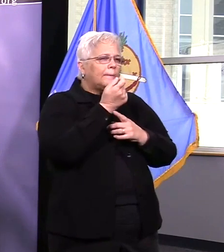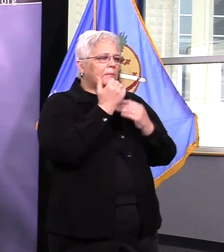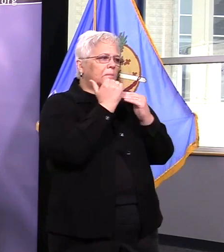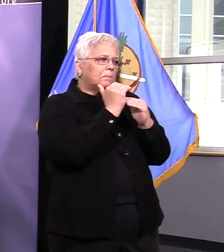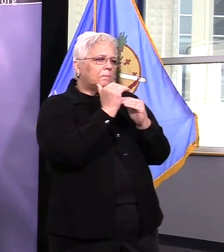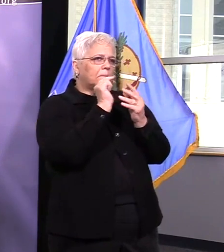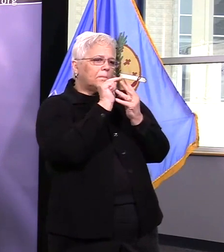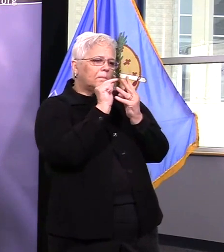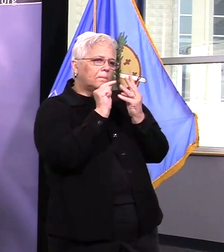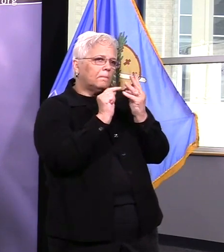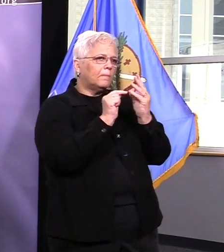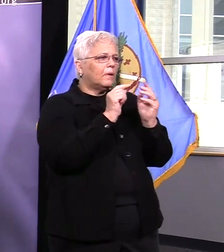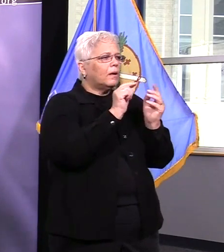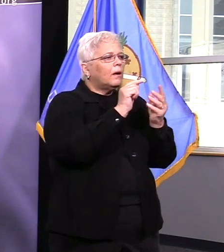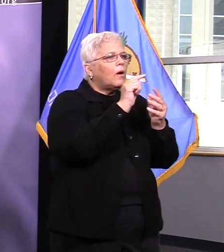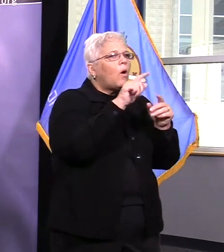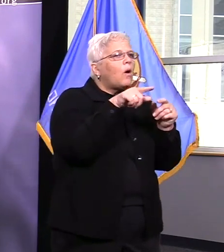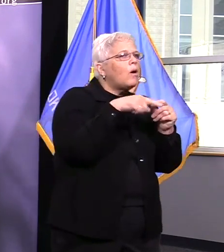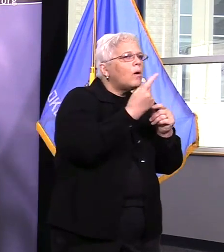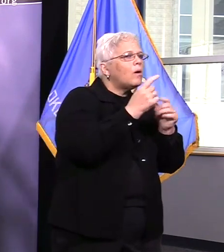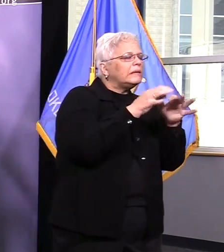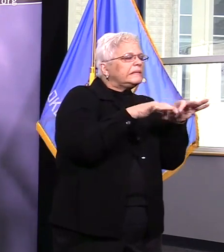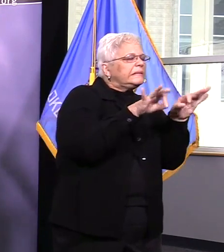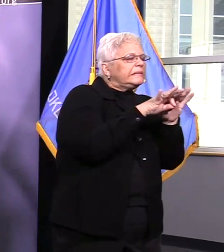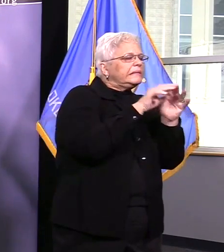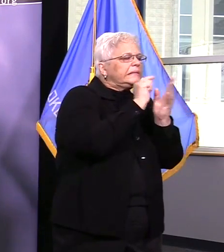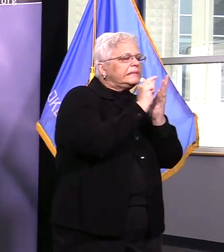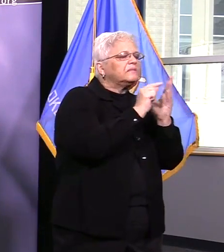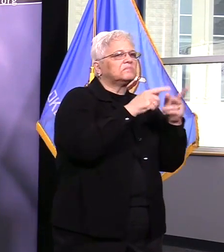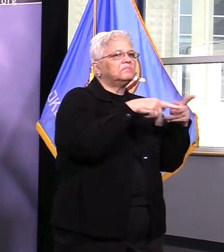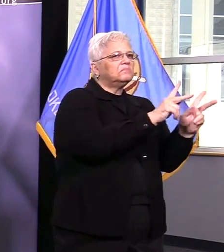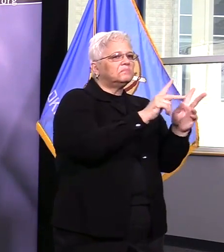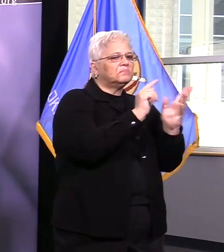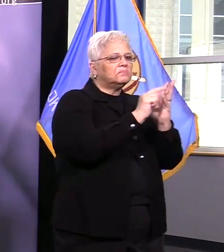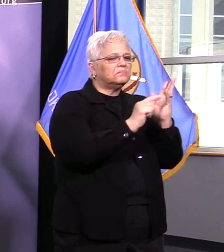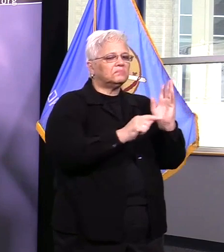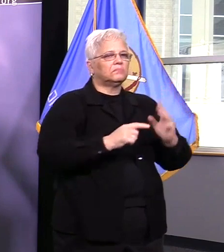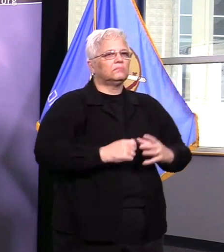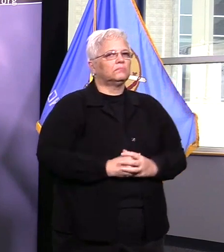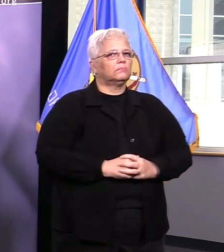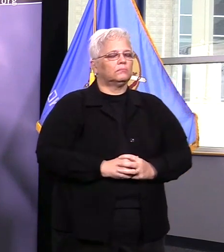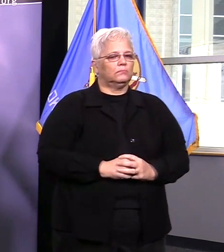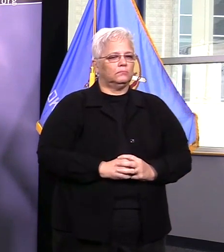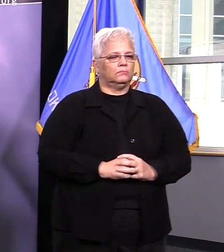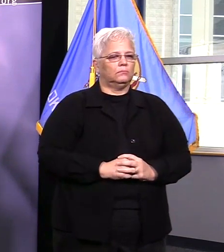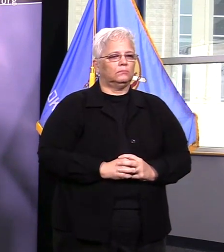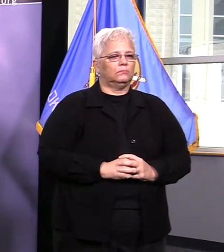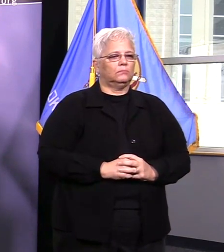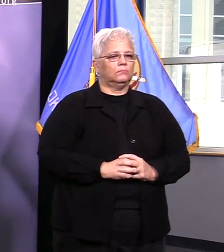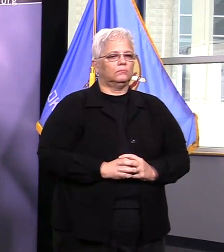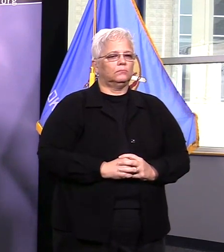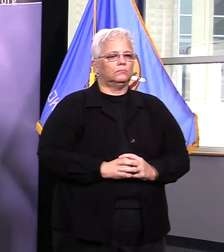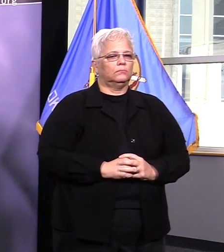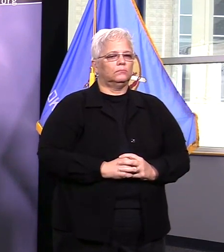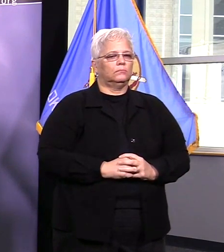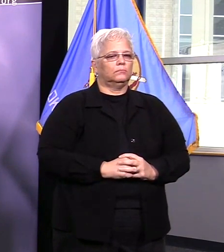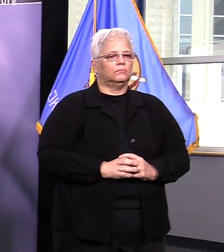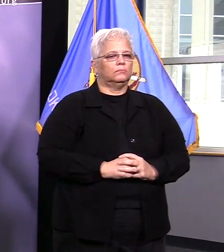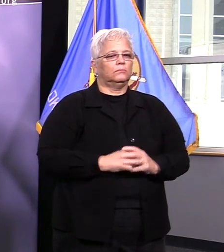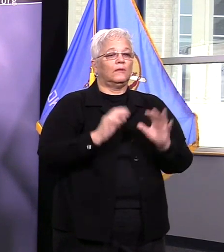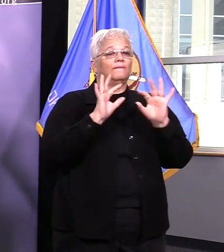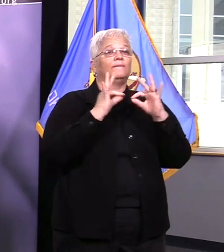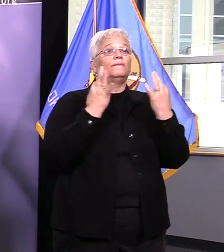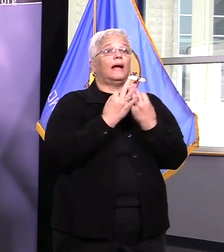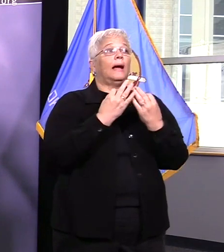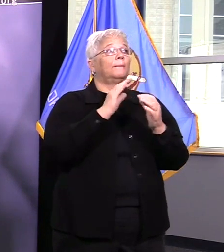of exposure emergency protective orders during the covid emergency the family safety center is closed to the public and cannot